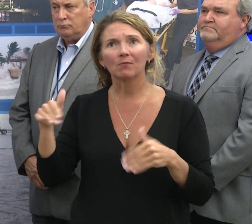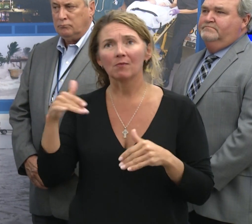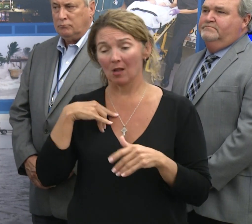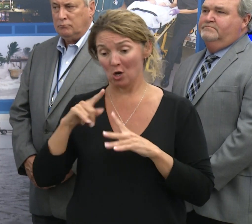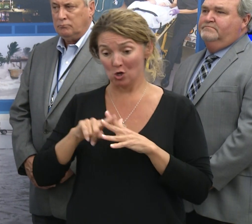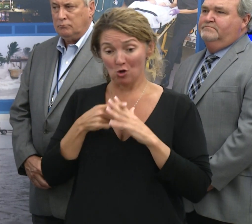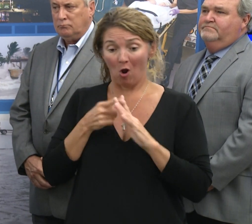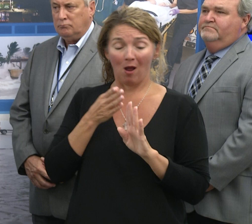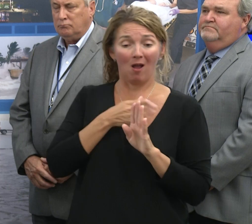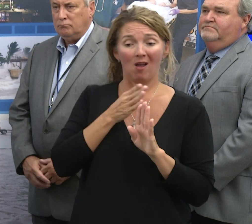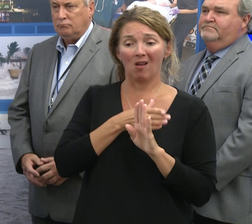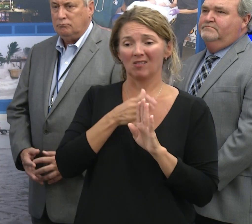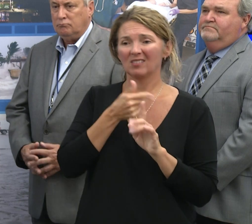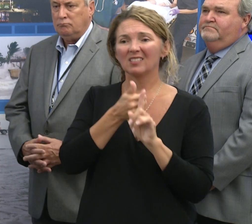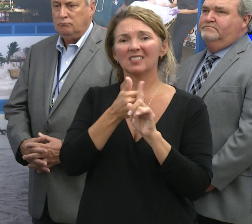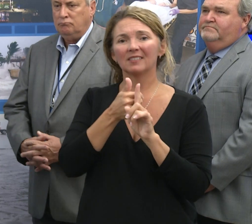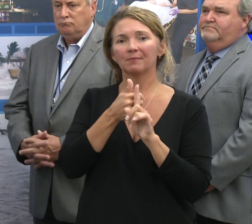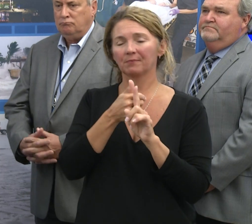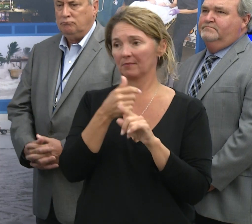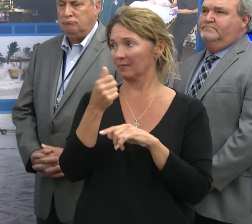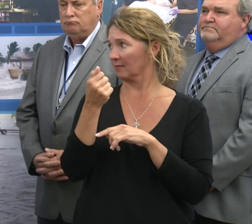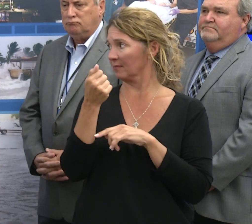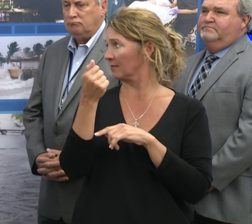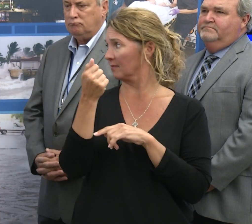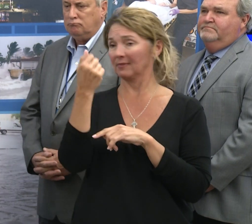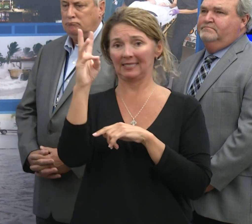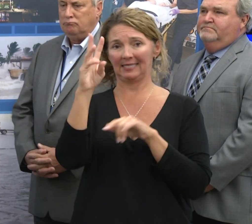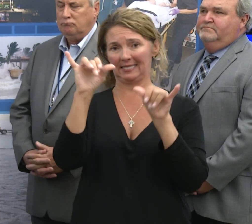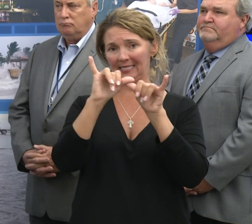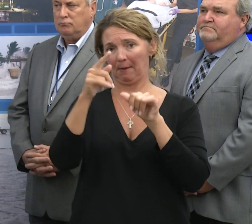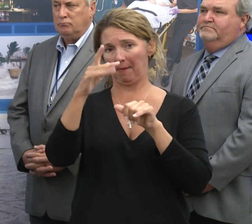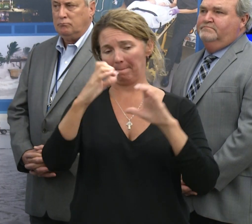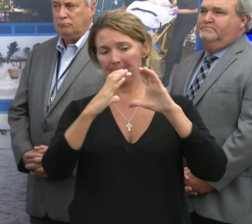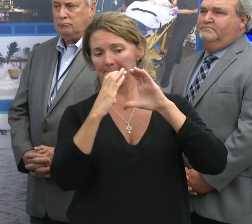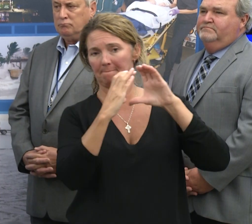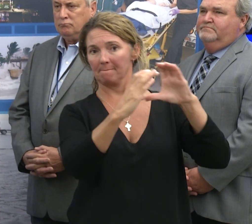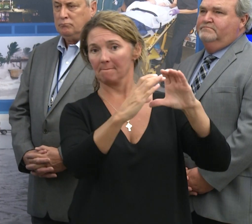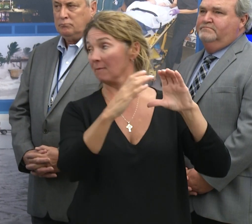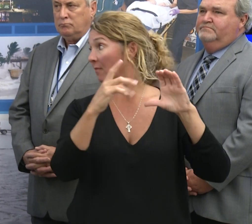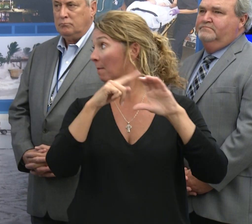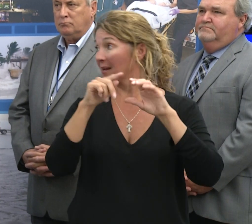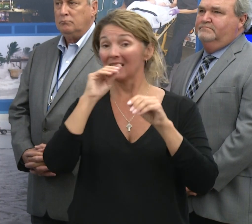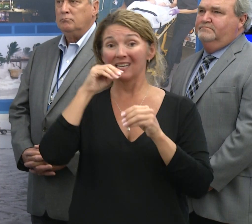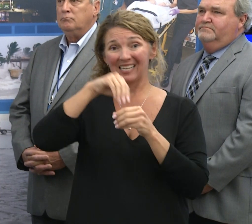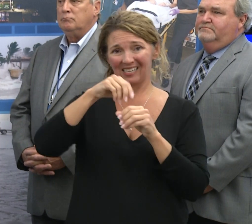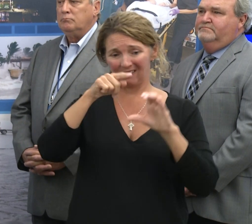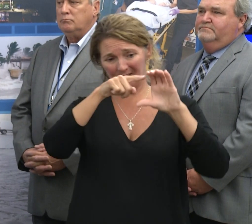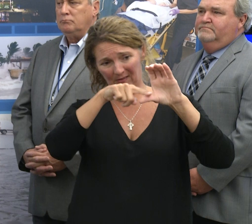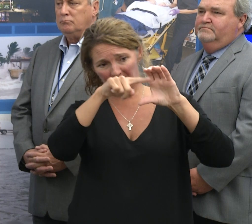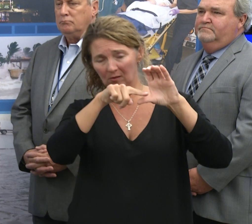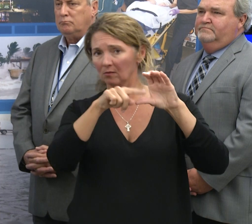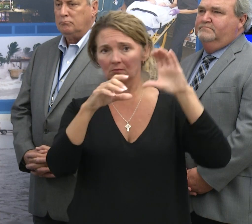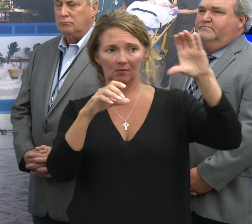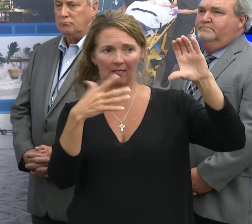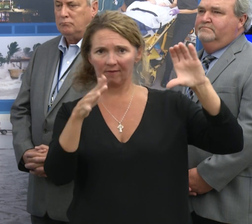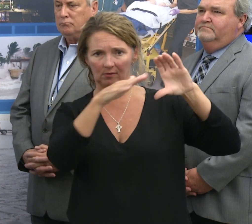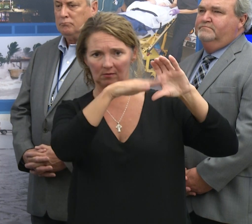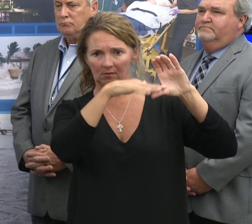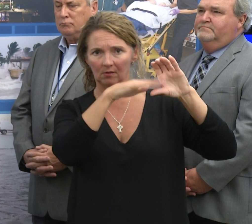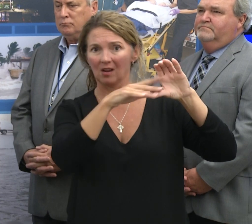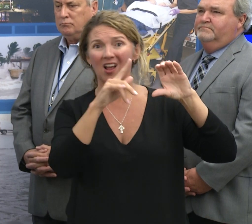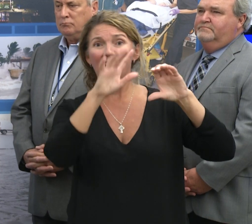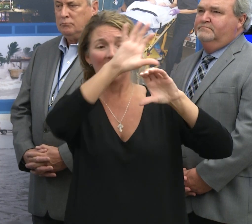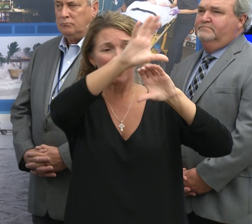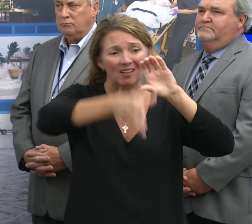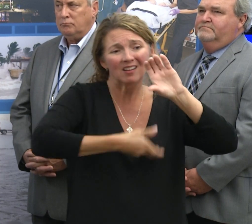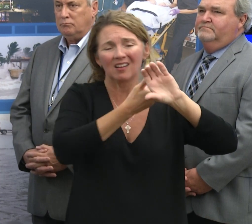this process, it was a 60-inch pipe in South Tampa that only had this much clearance. The rest of it was entirely filled with